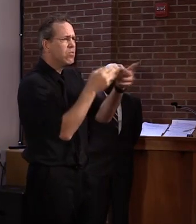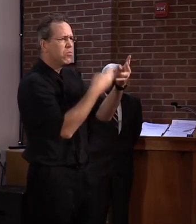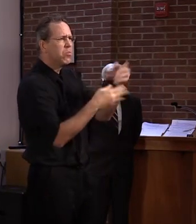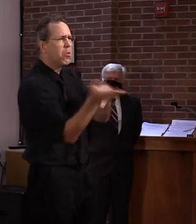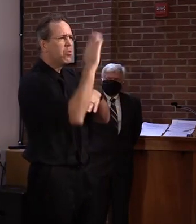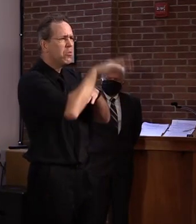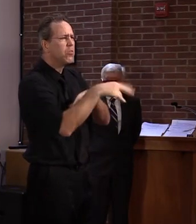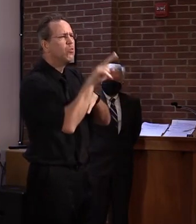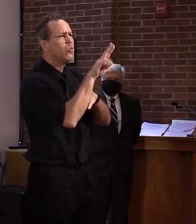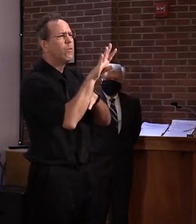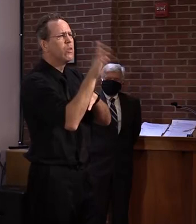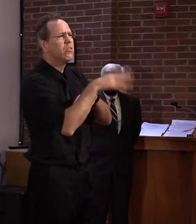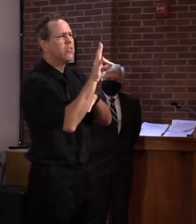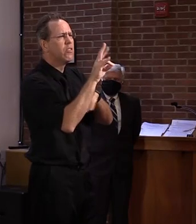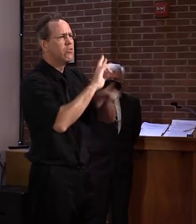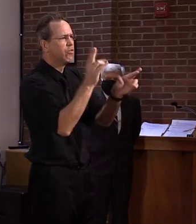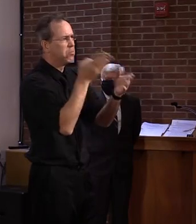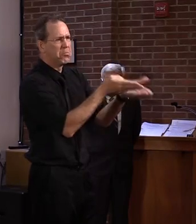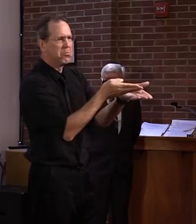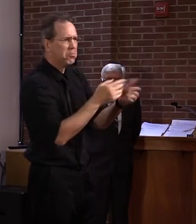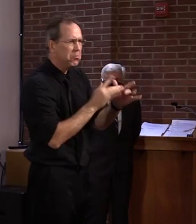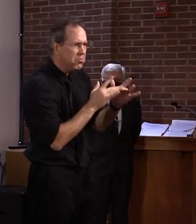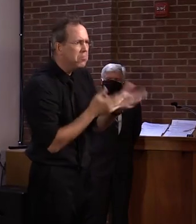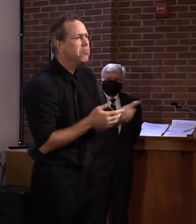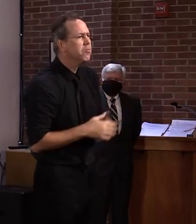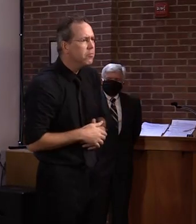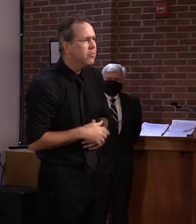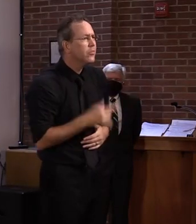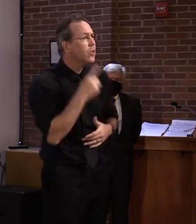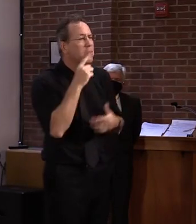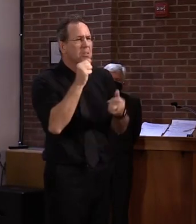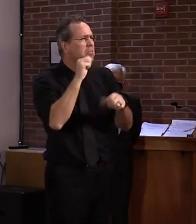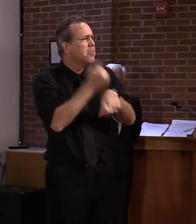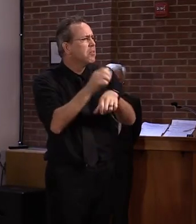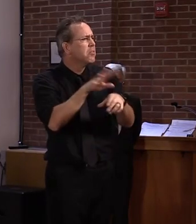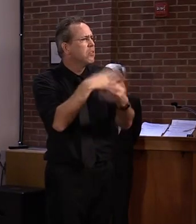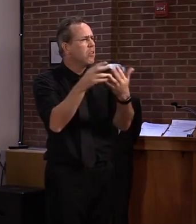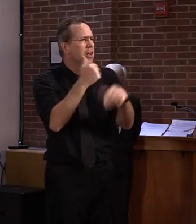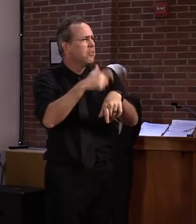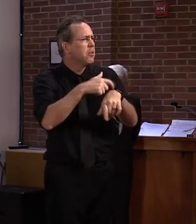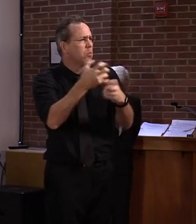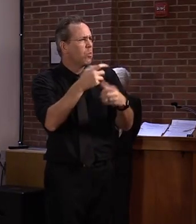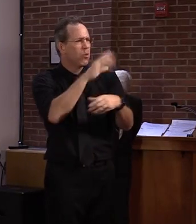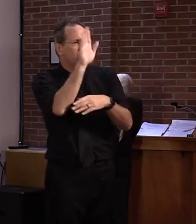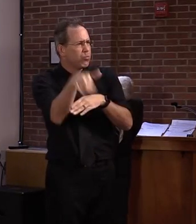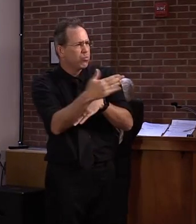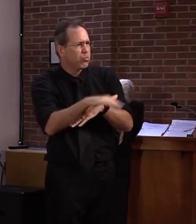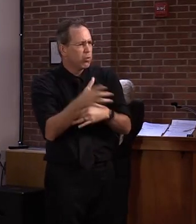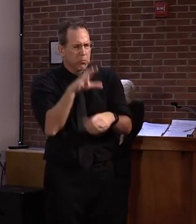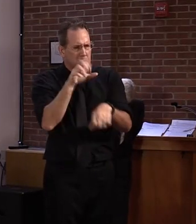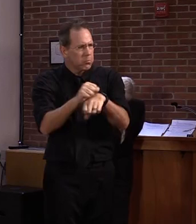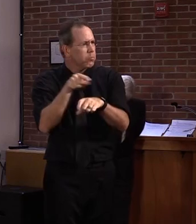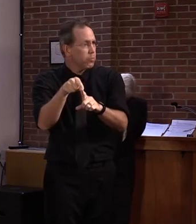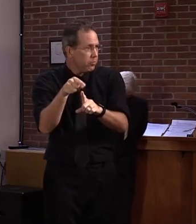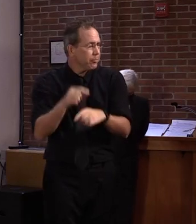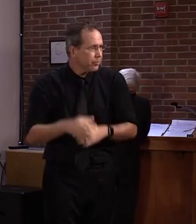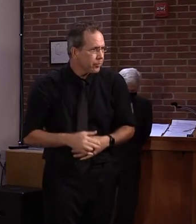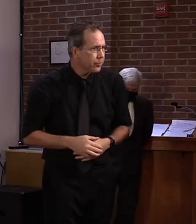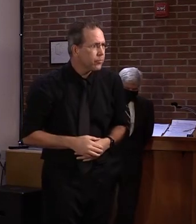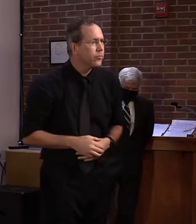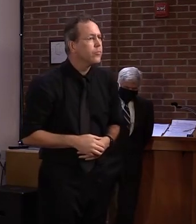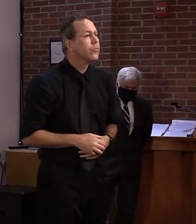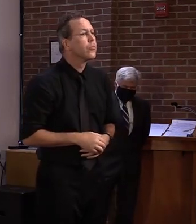Monday through Friday to schedule your appointment. The new system and process for the DMV is not only a